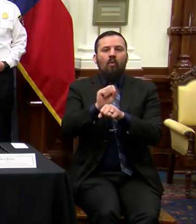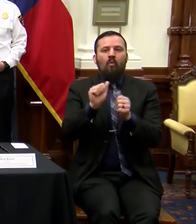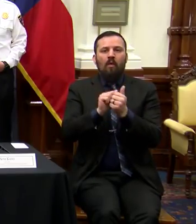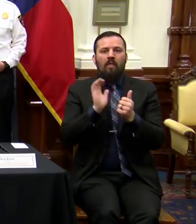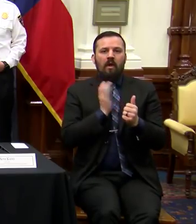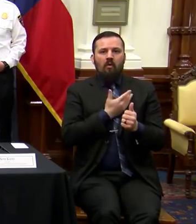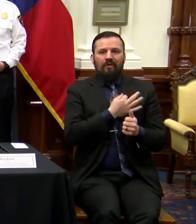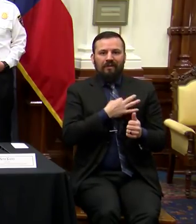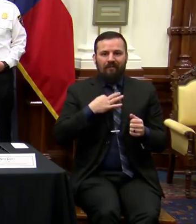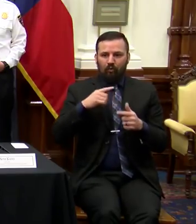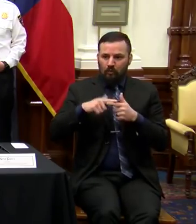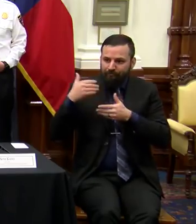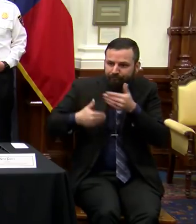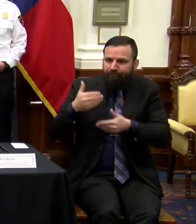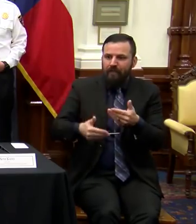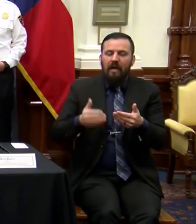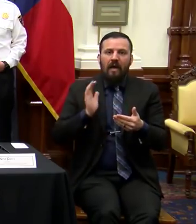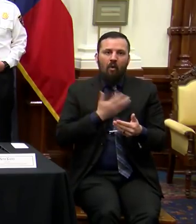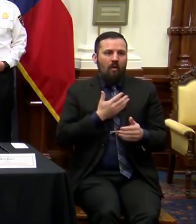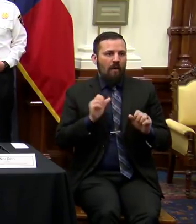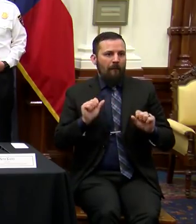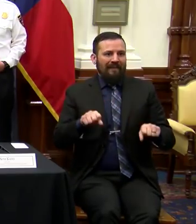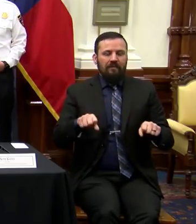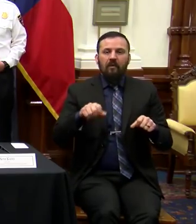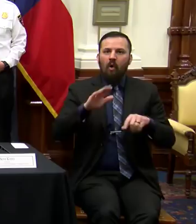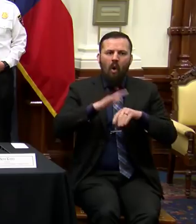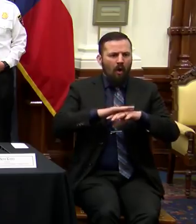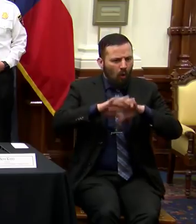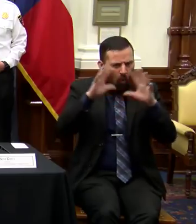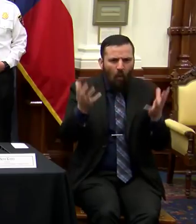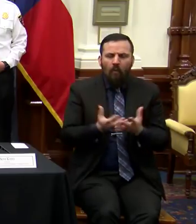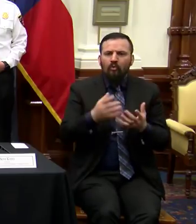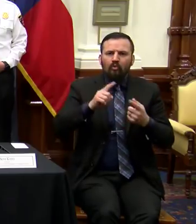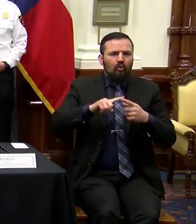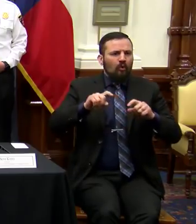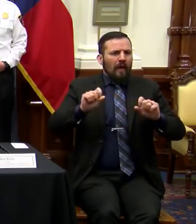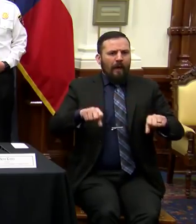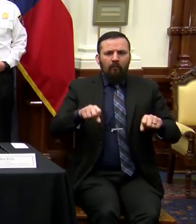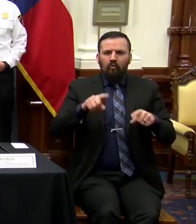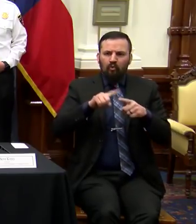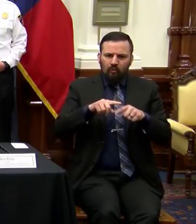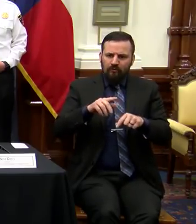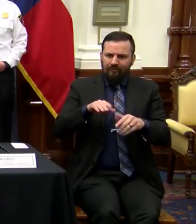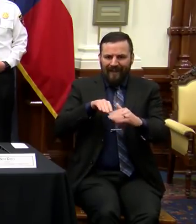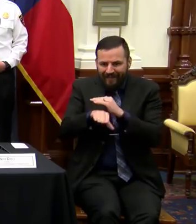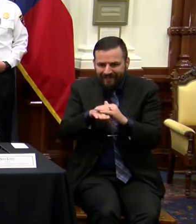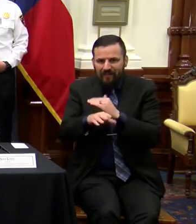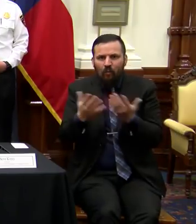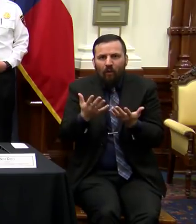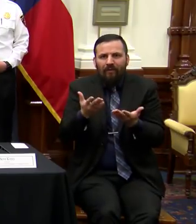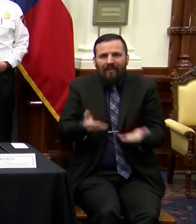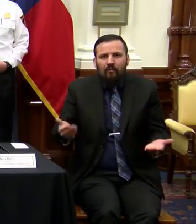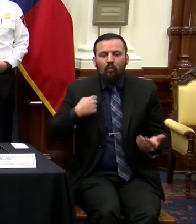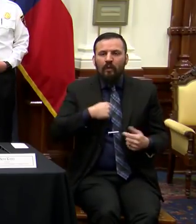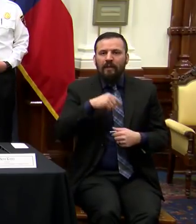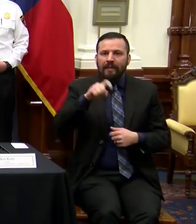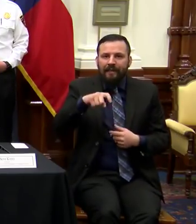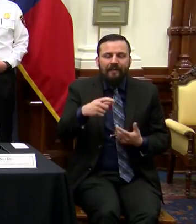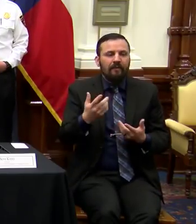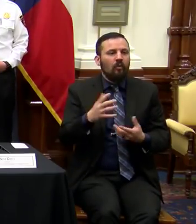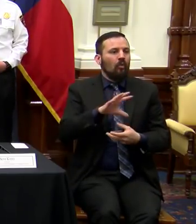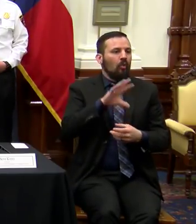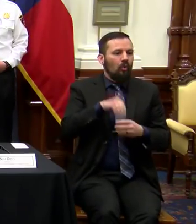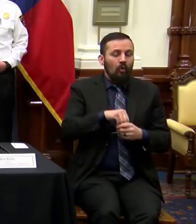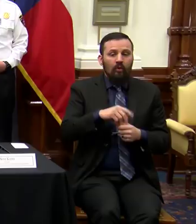accelerate our ability on a global basis to be able to access the supplies we need. They include me to